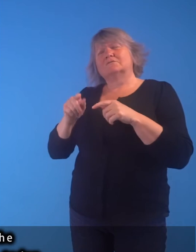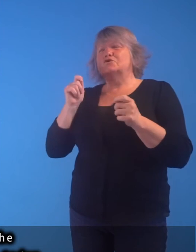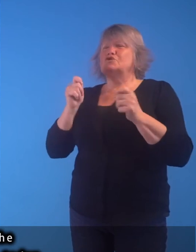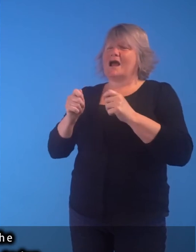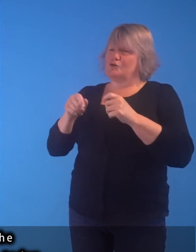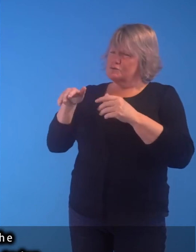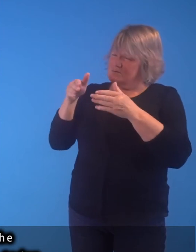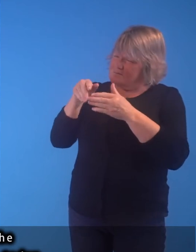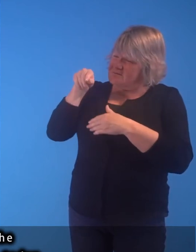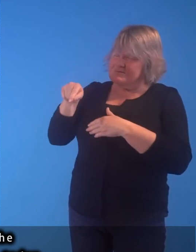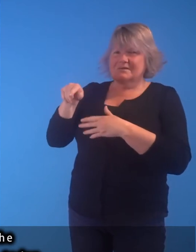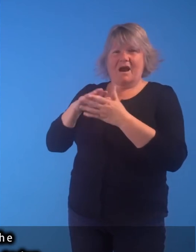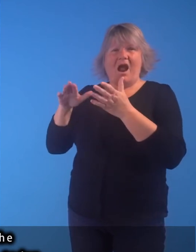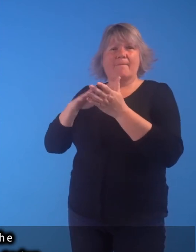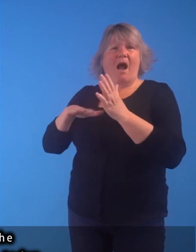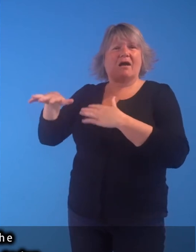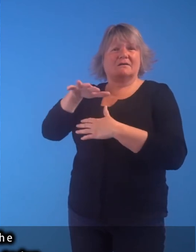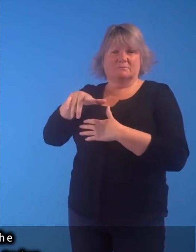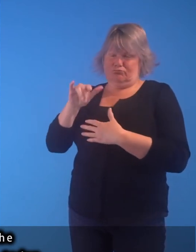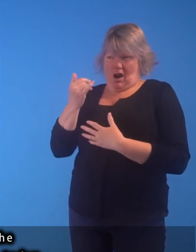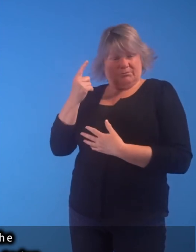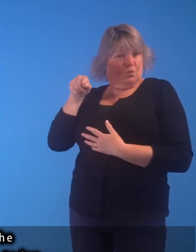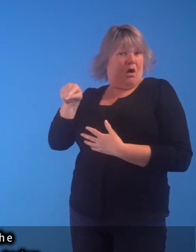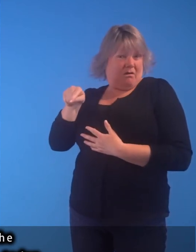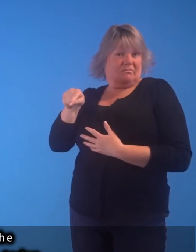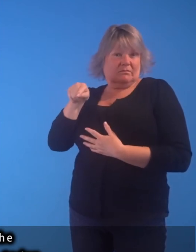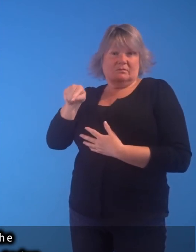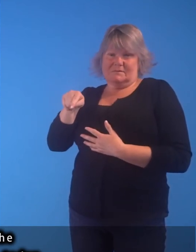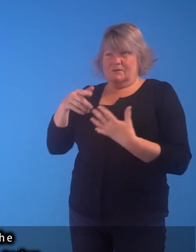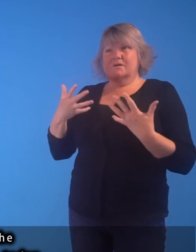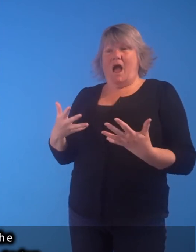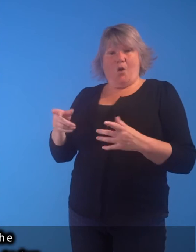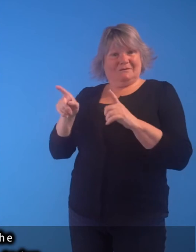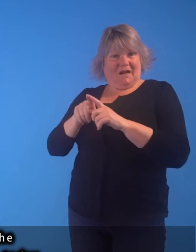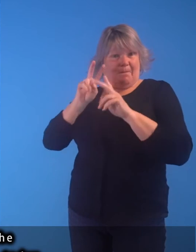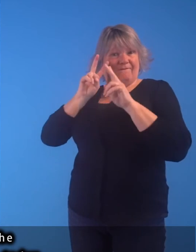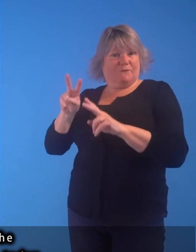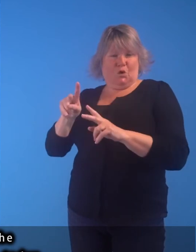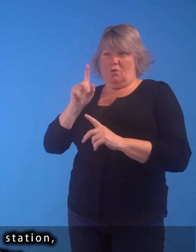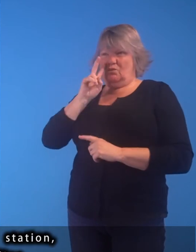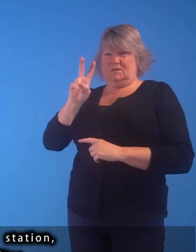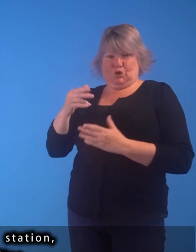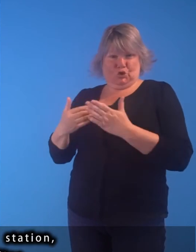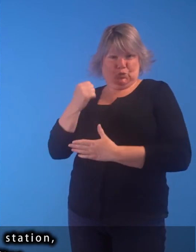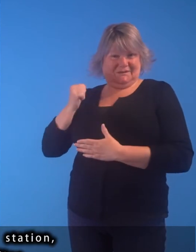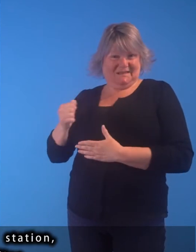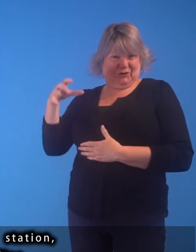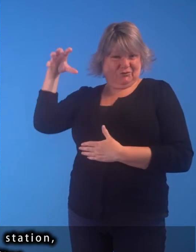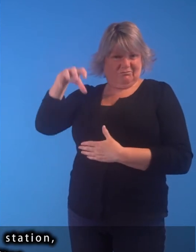Haymarket is perhaps one of the most changed corners of the city. Today, this same view would include a new